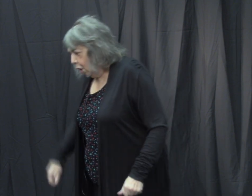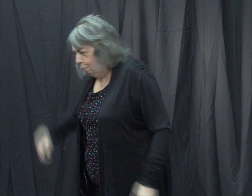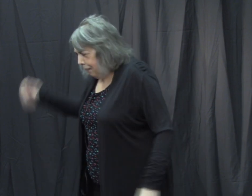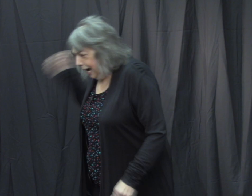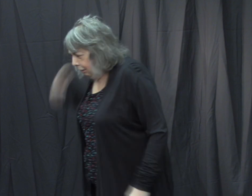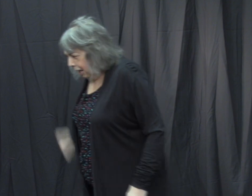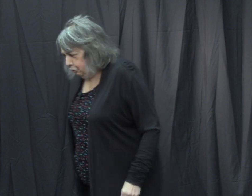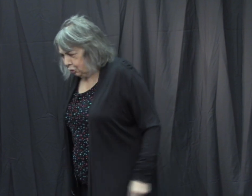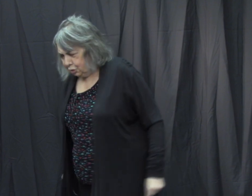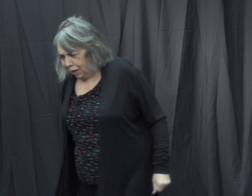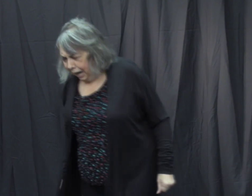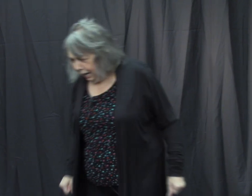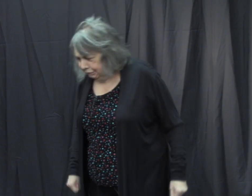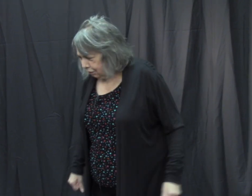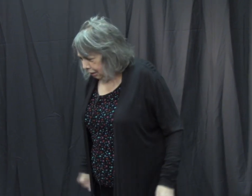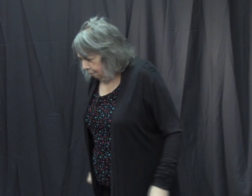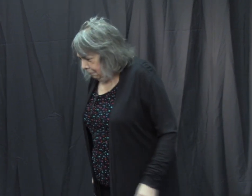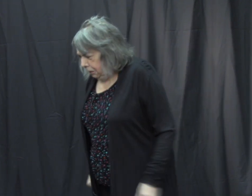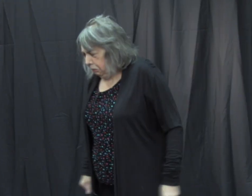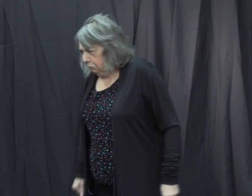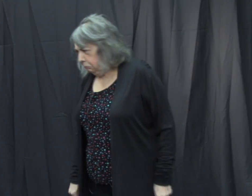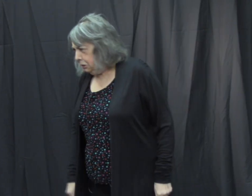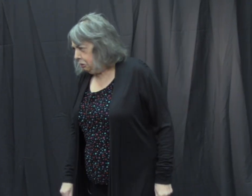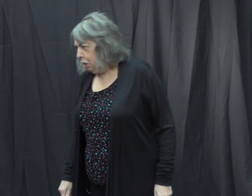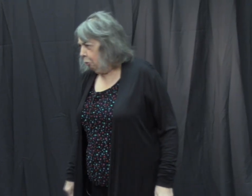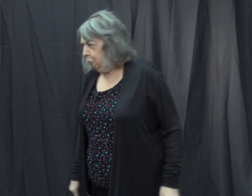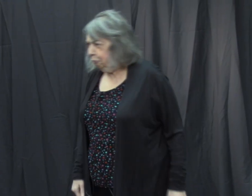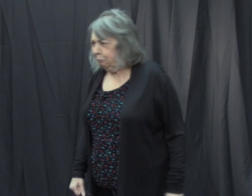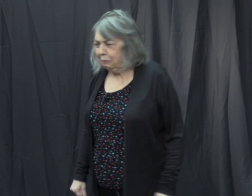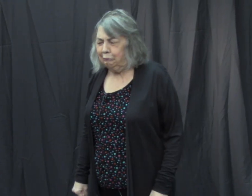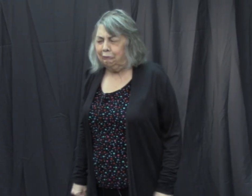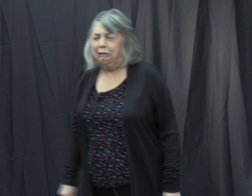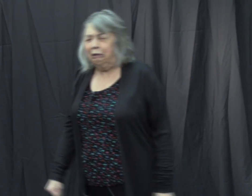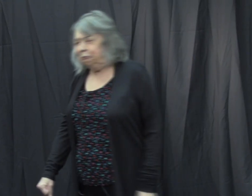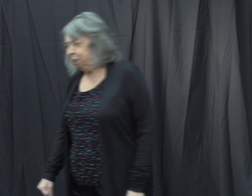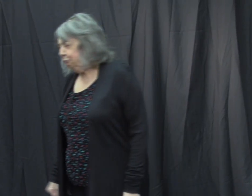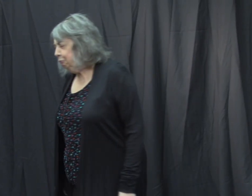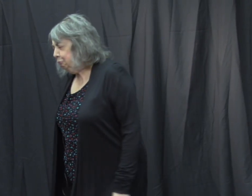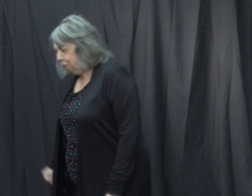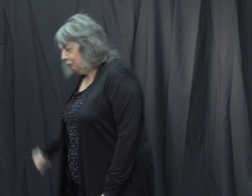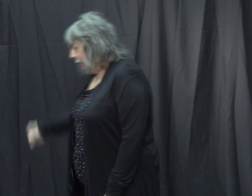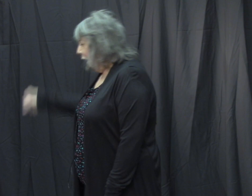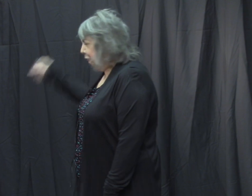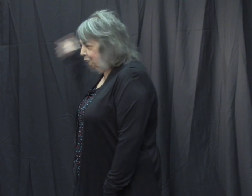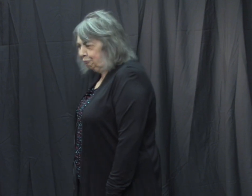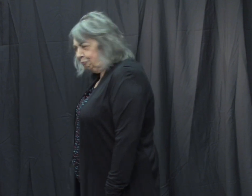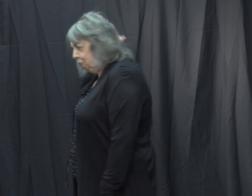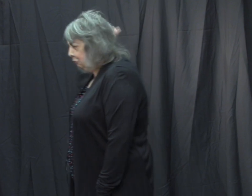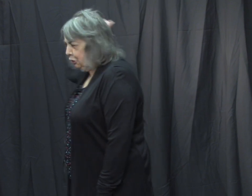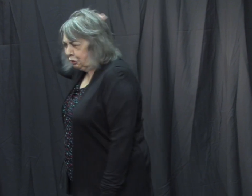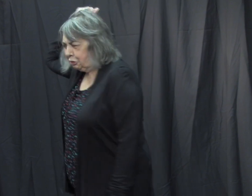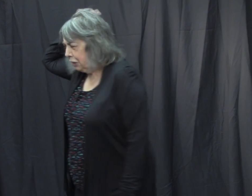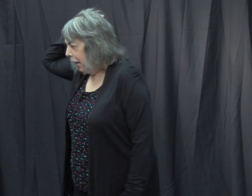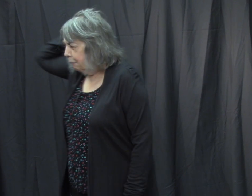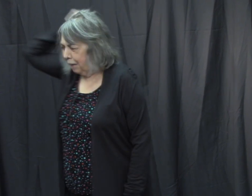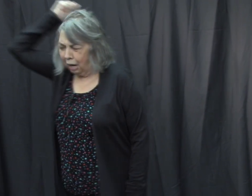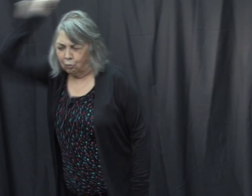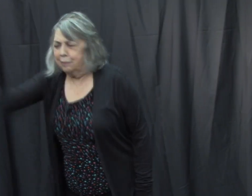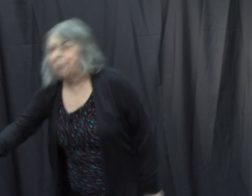mad, I just hate them. So I just came down with my